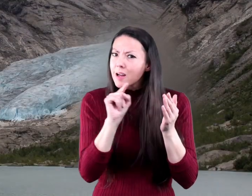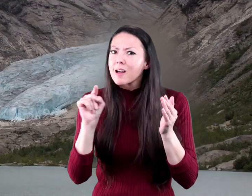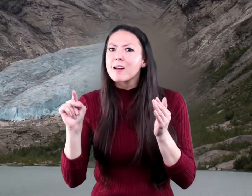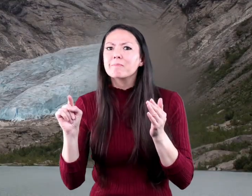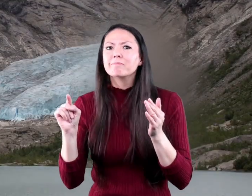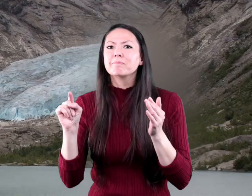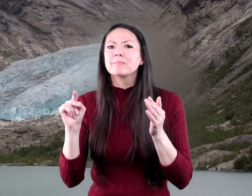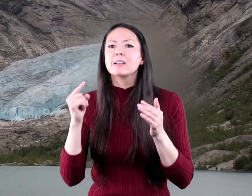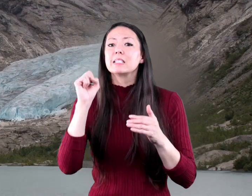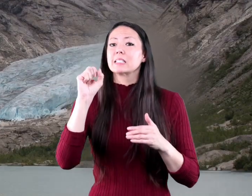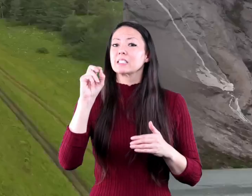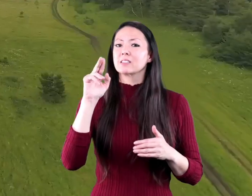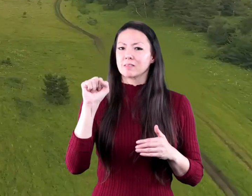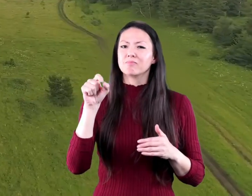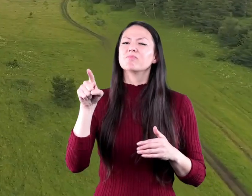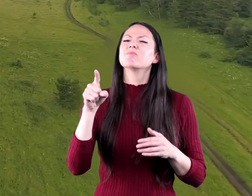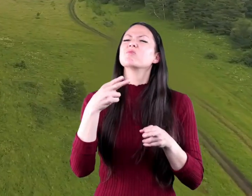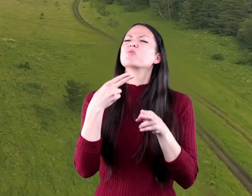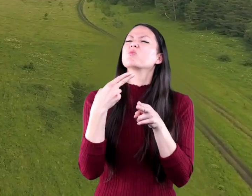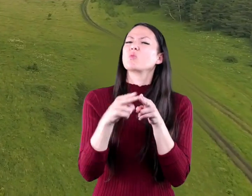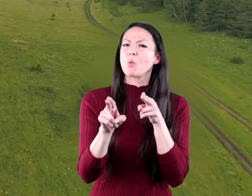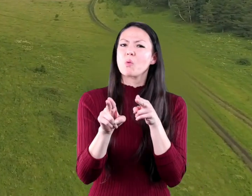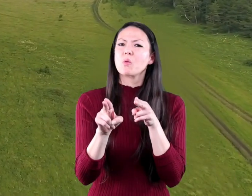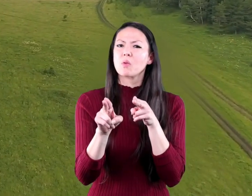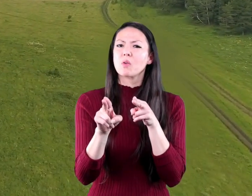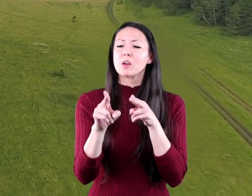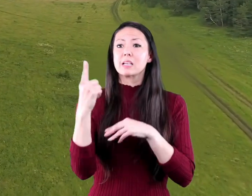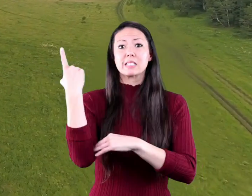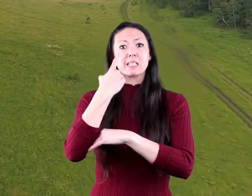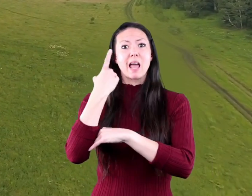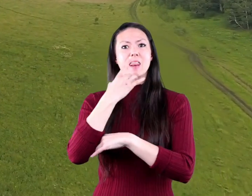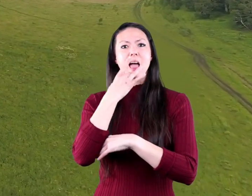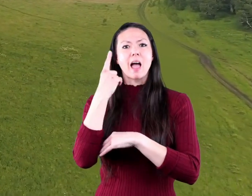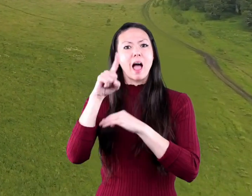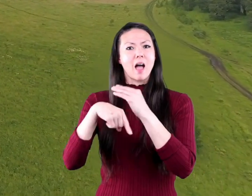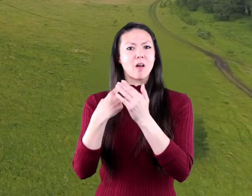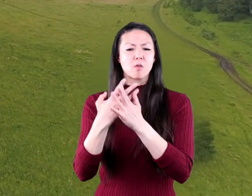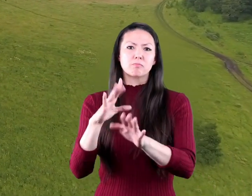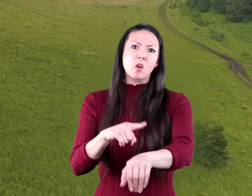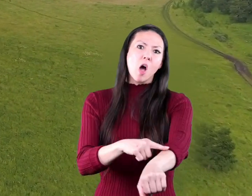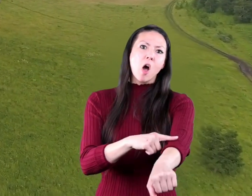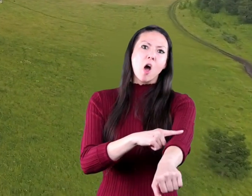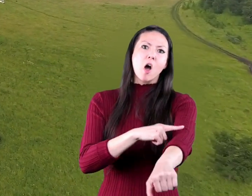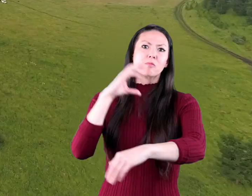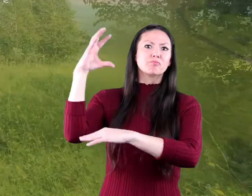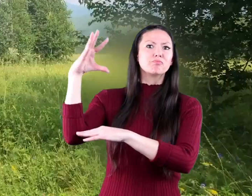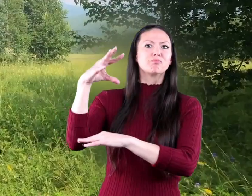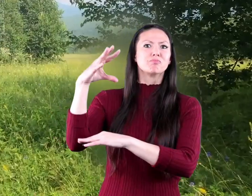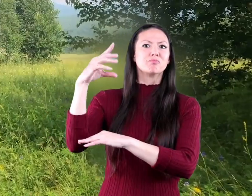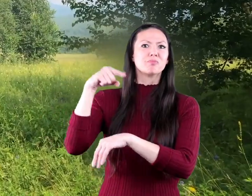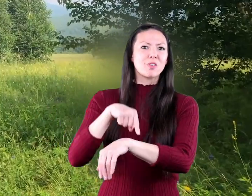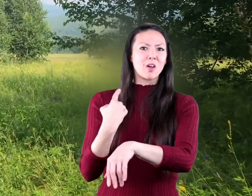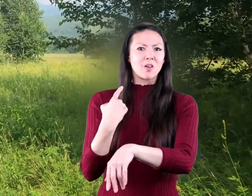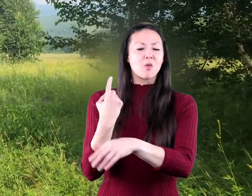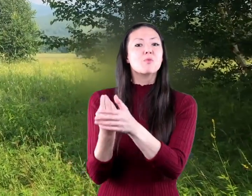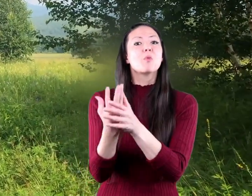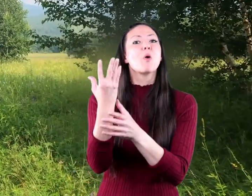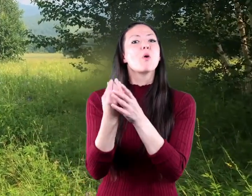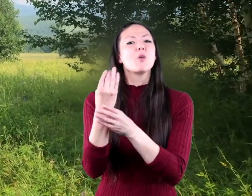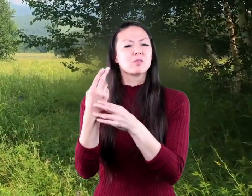-arctic the seasons are very short there but the daylight hours are very long so things can grow in a shorter amount